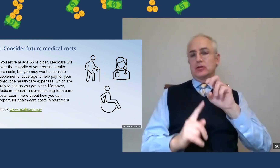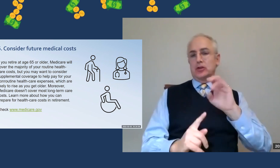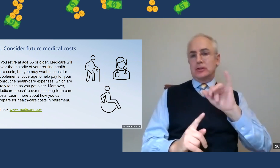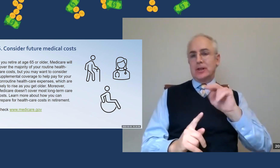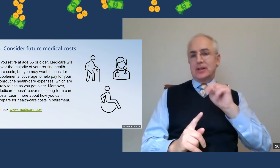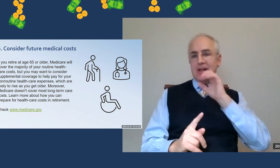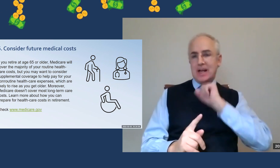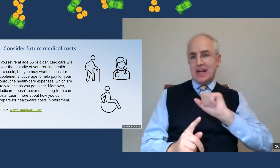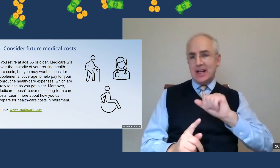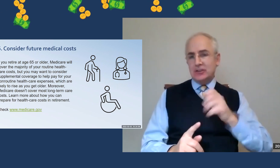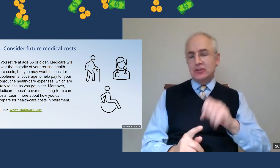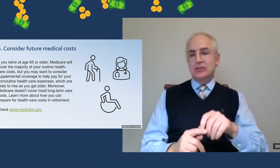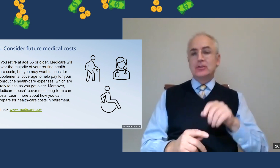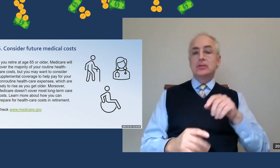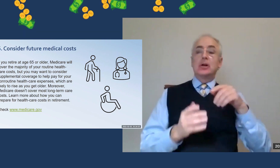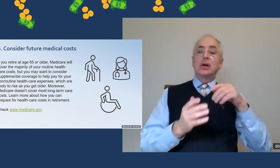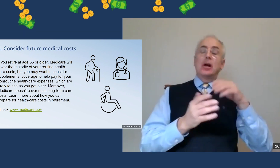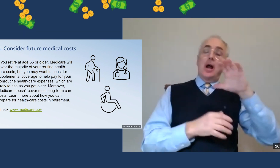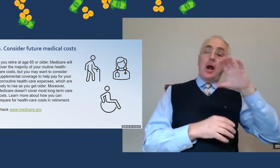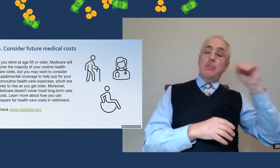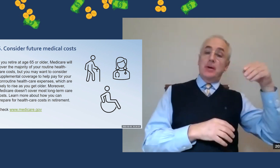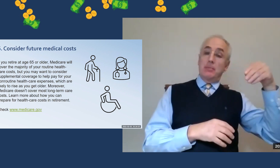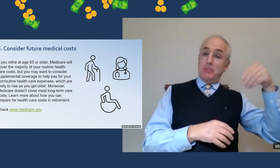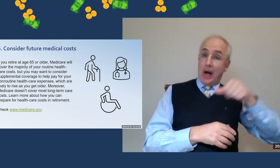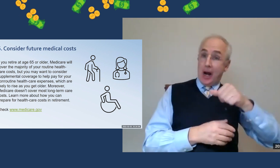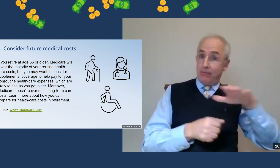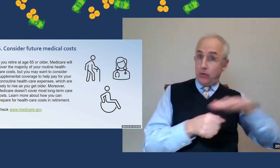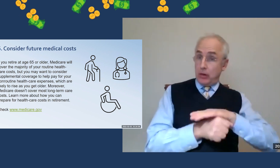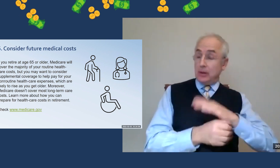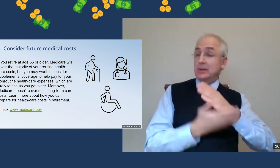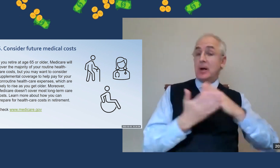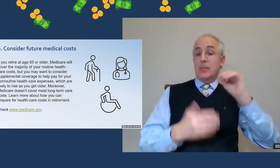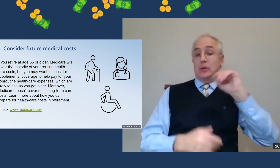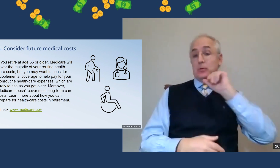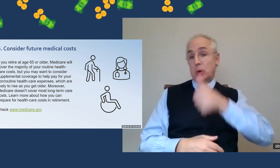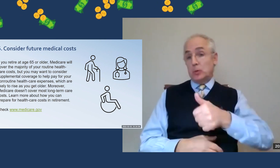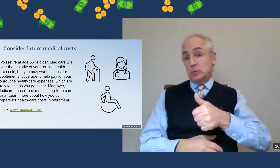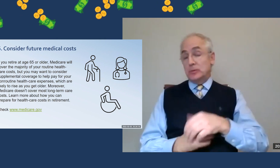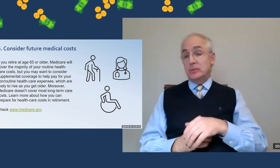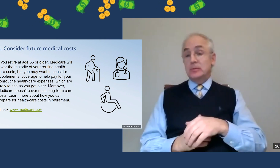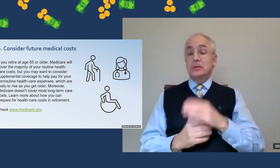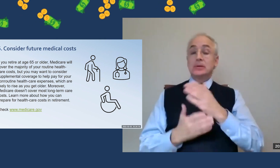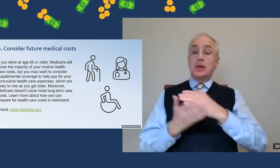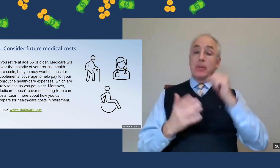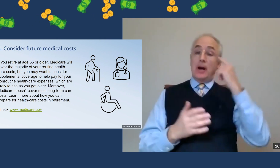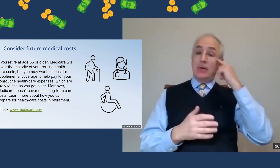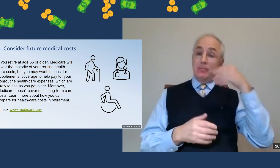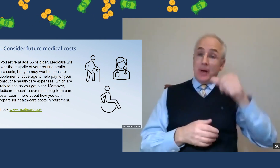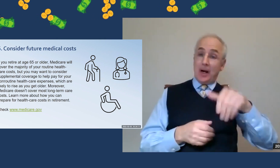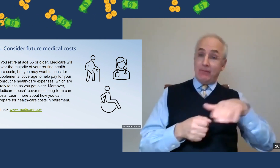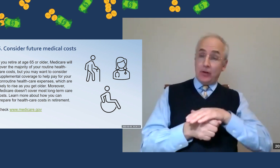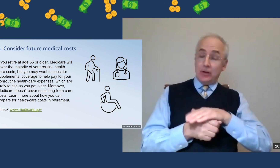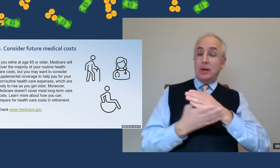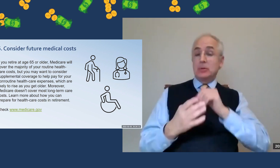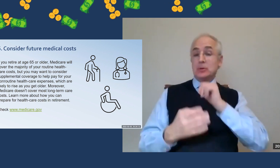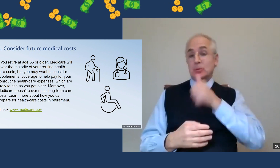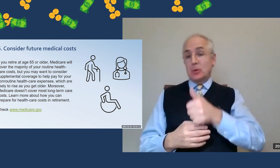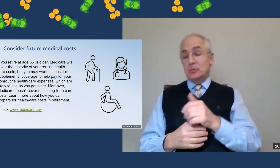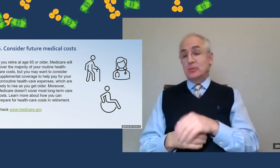You don't want to wait until you hit a certain age to get good health insurance because some companies will cover this, others won't.